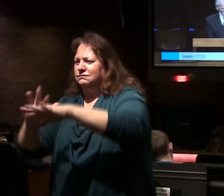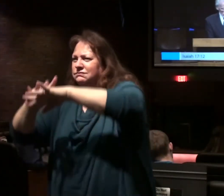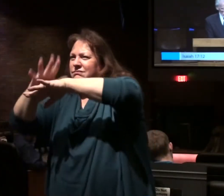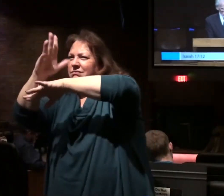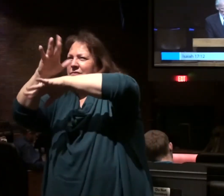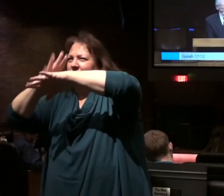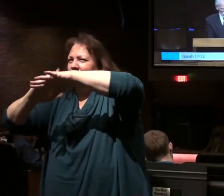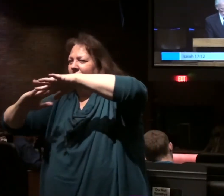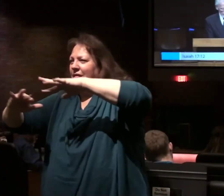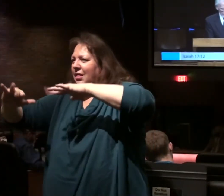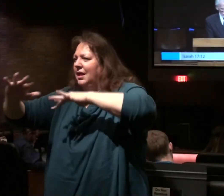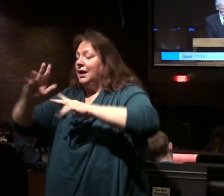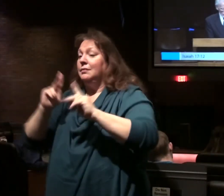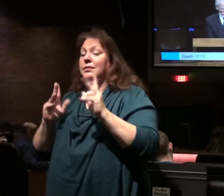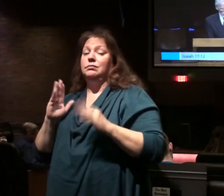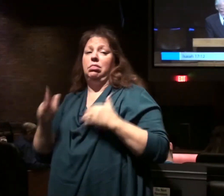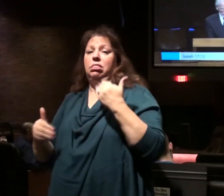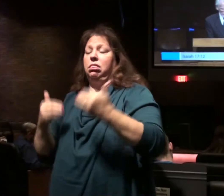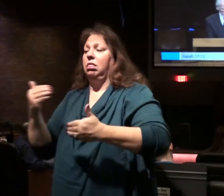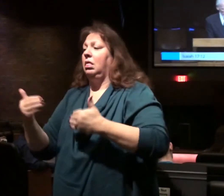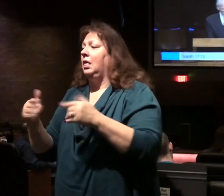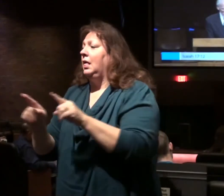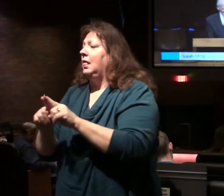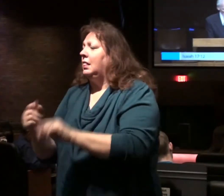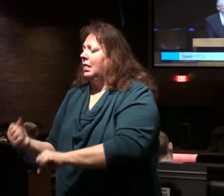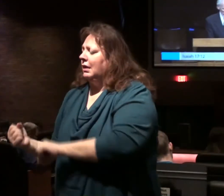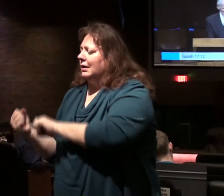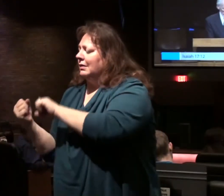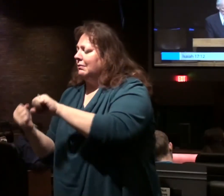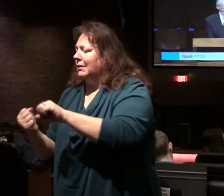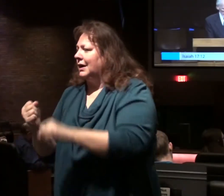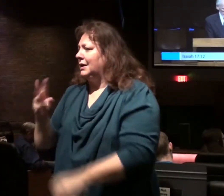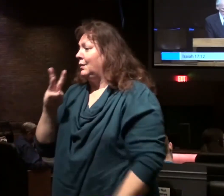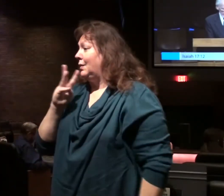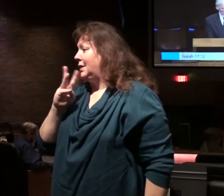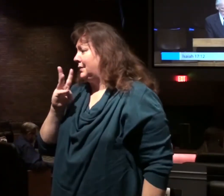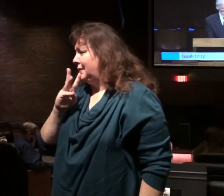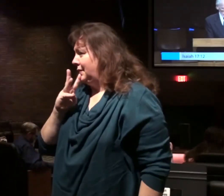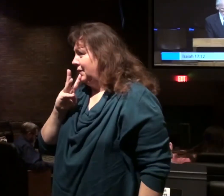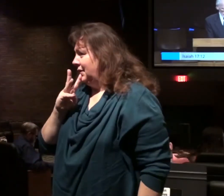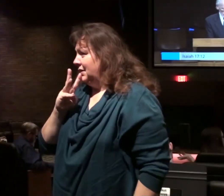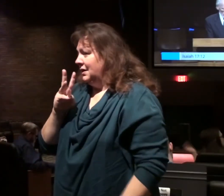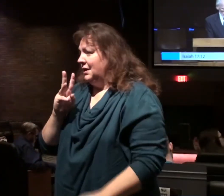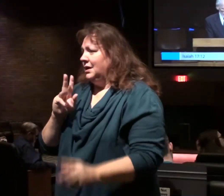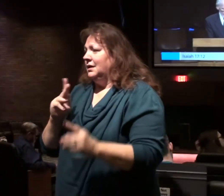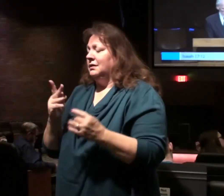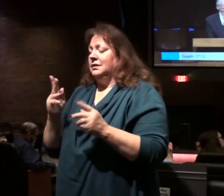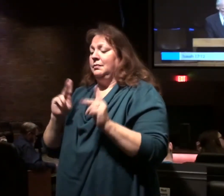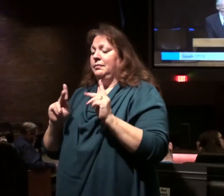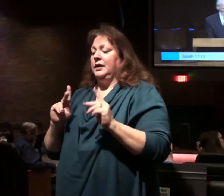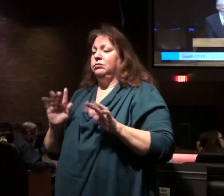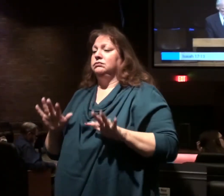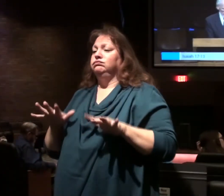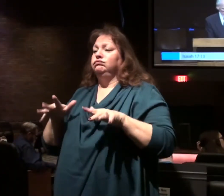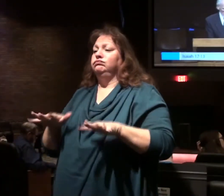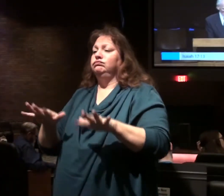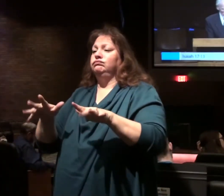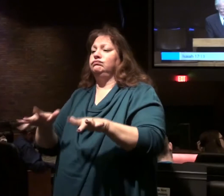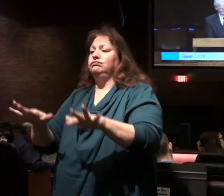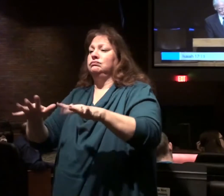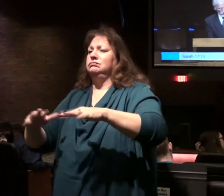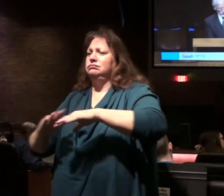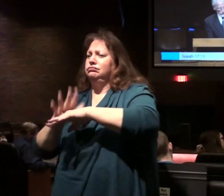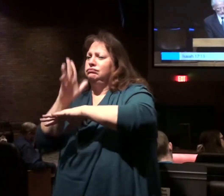nations, who rush on like the rumbling of mighty waters, the nations rumble on like the rumbling of many